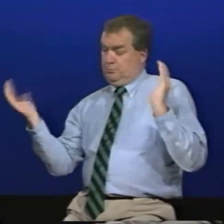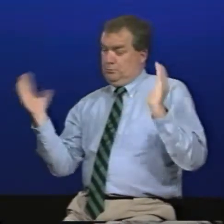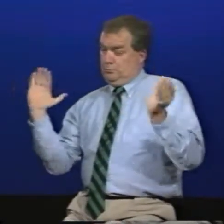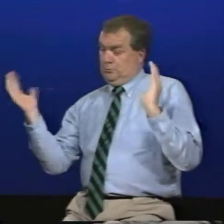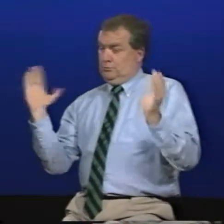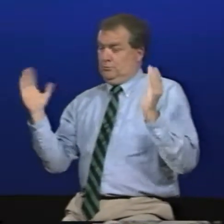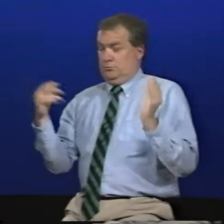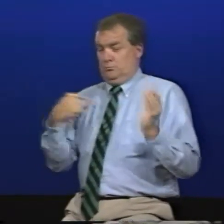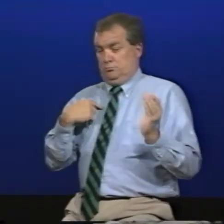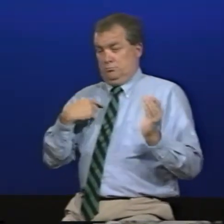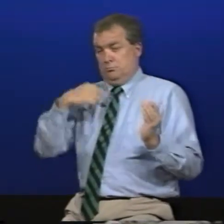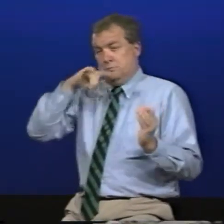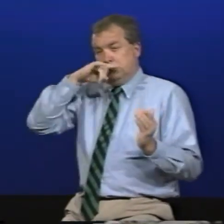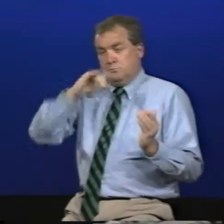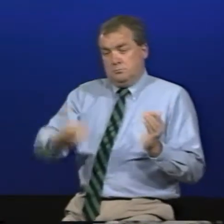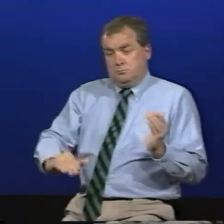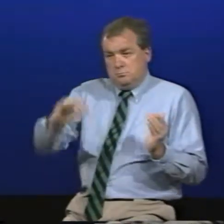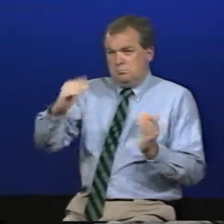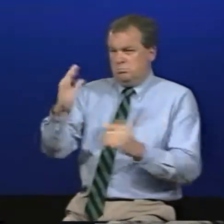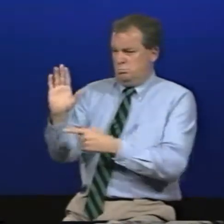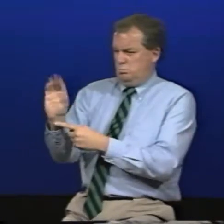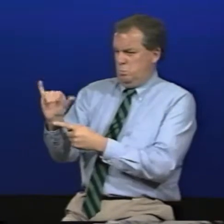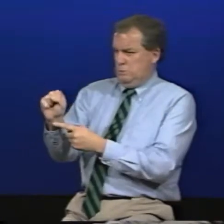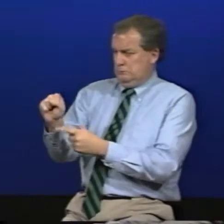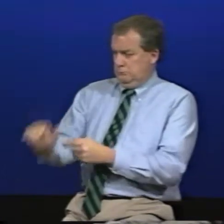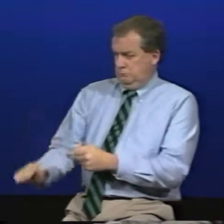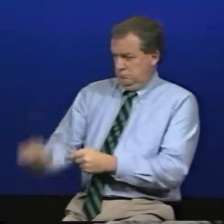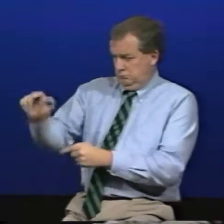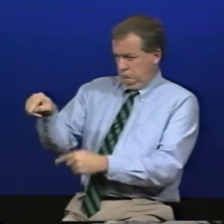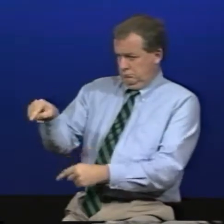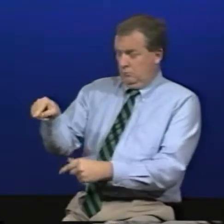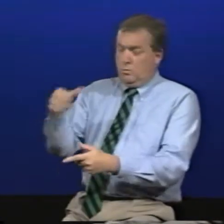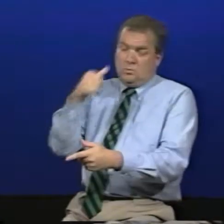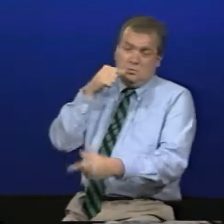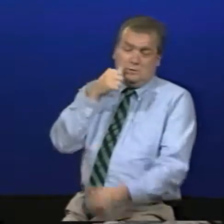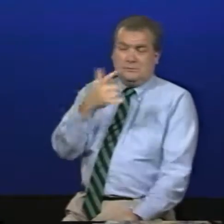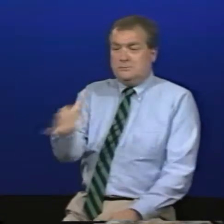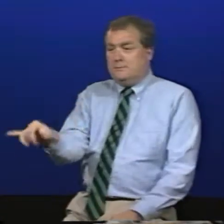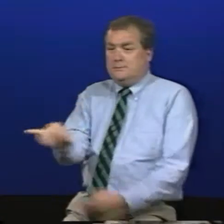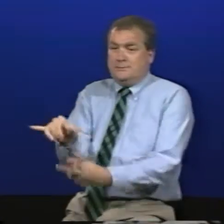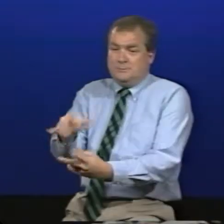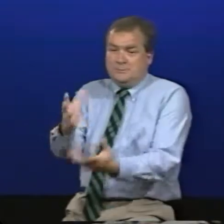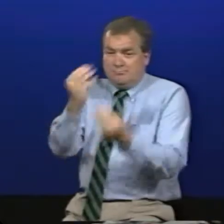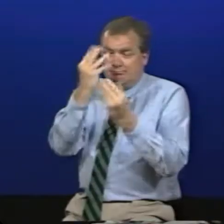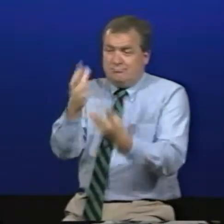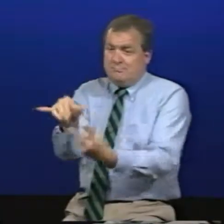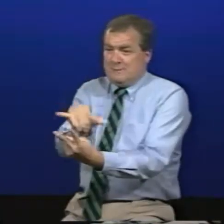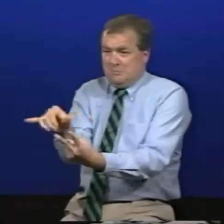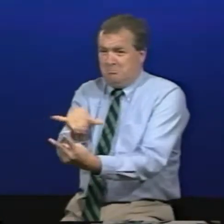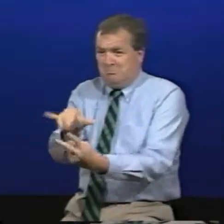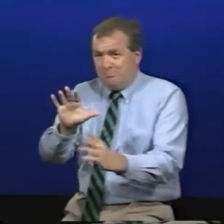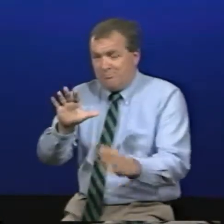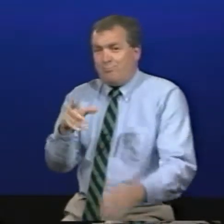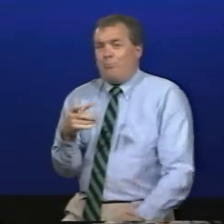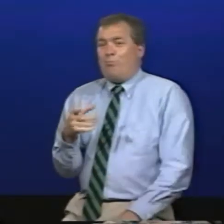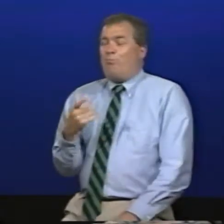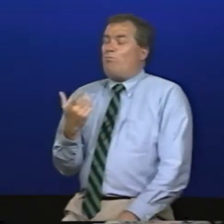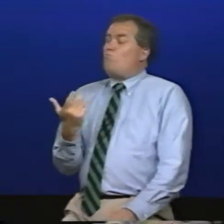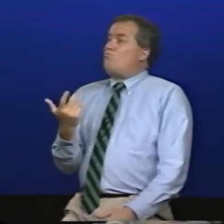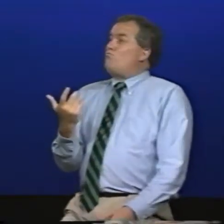and I'll be drawing a comparison for you you know when I was a kid or even when you're working with kids like boys or girls it doesn't really matter it's both